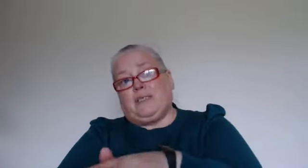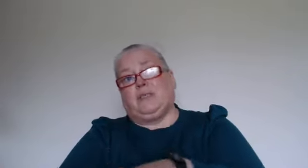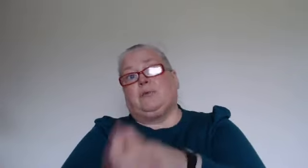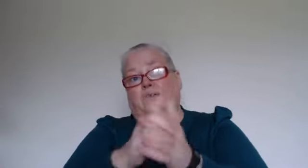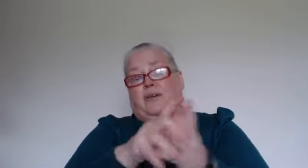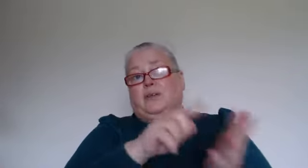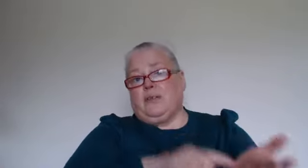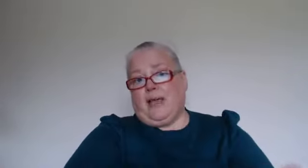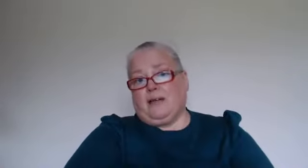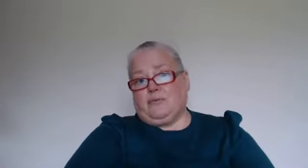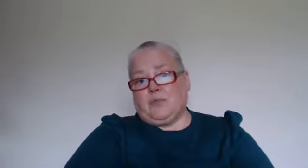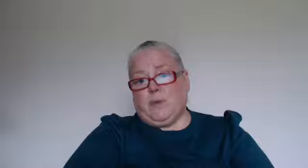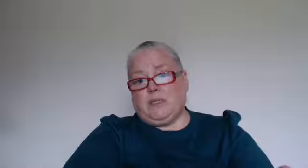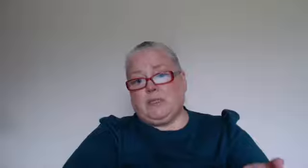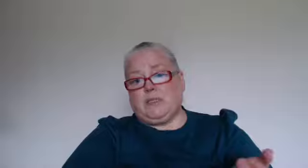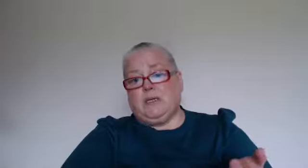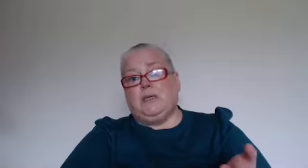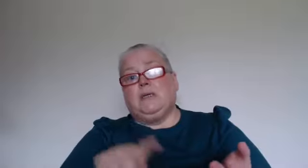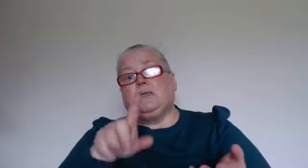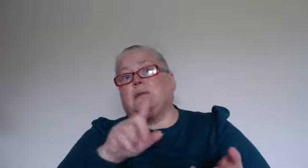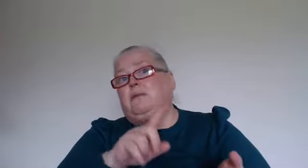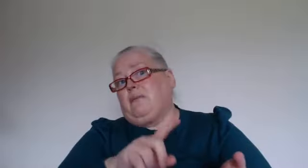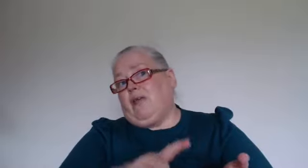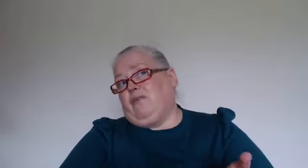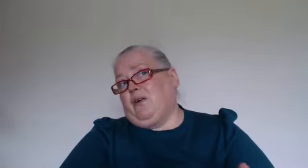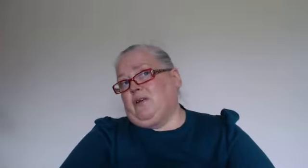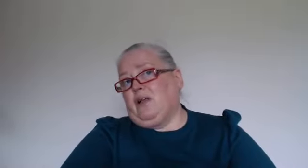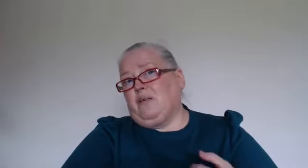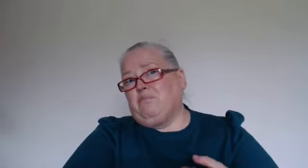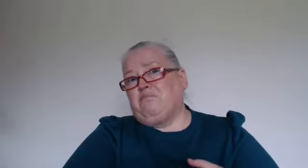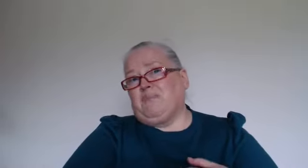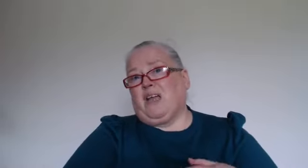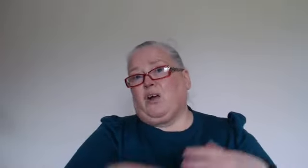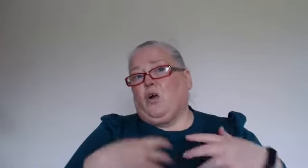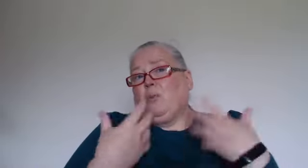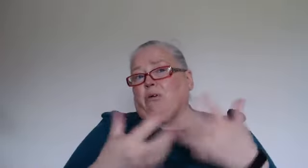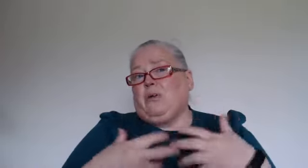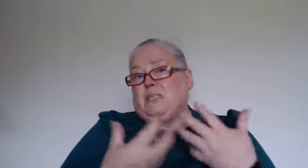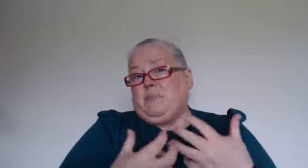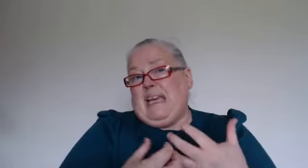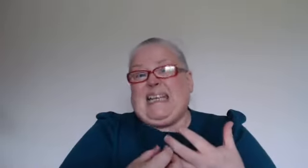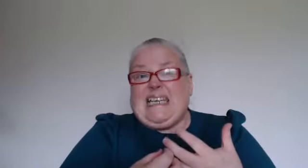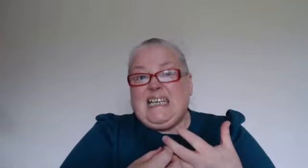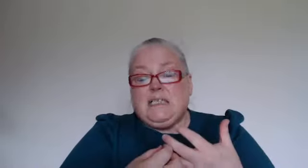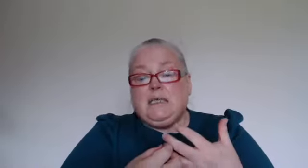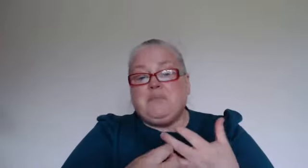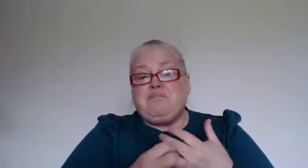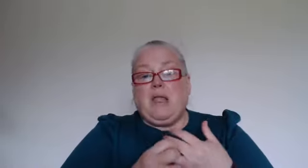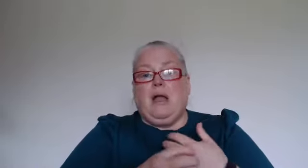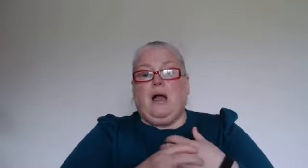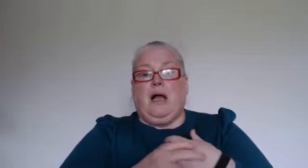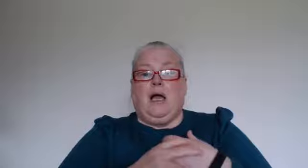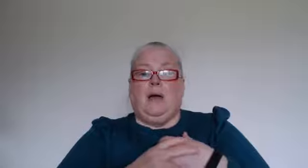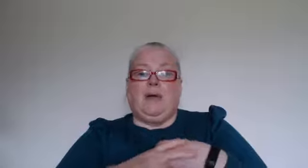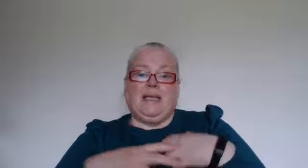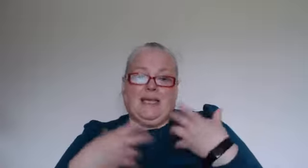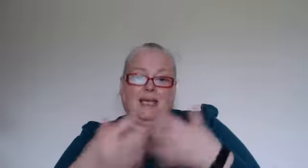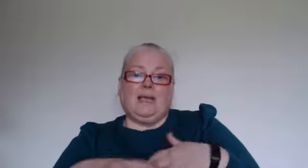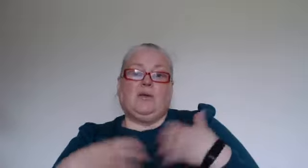to they fear the negative response they fear they can they can come across as being needy um and again it could